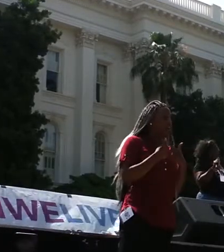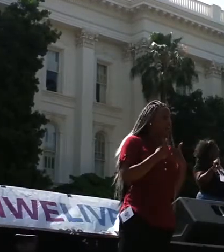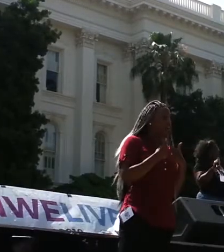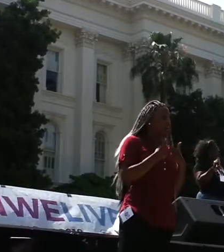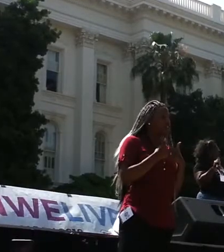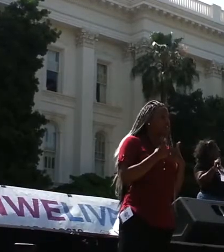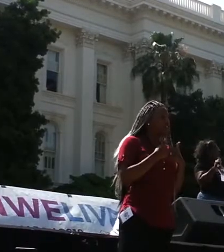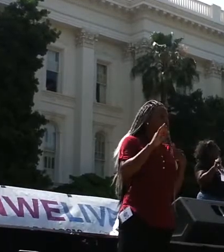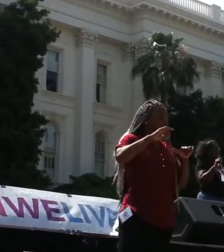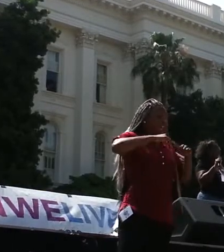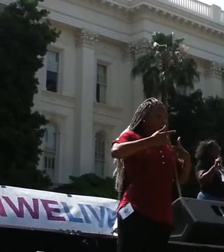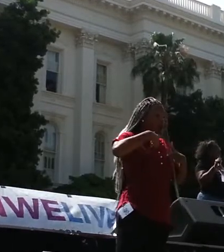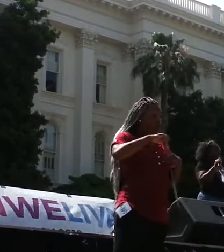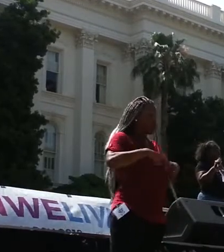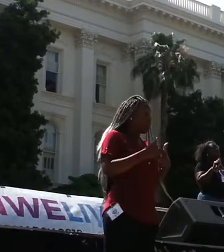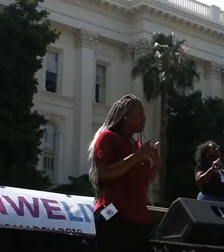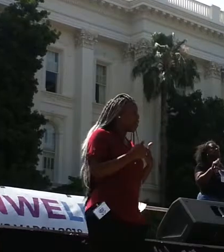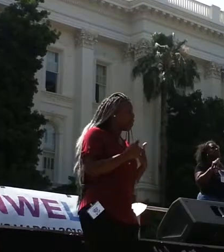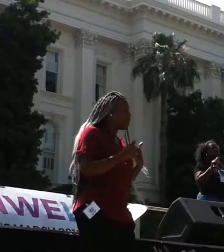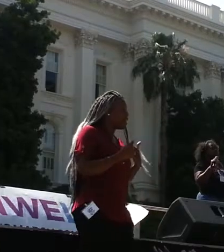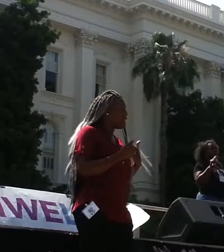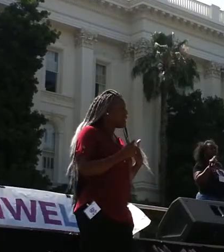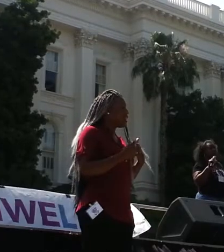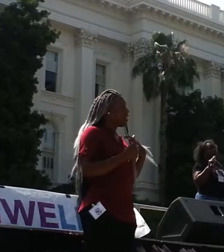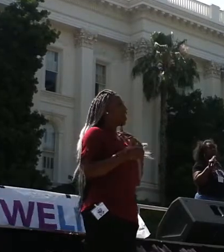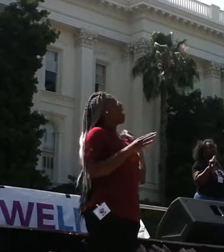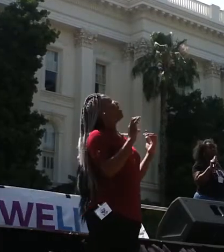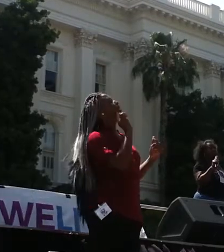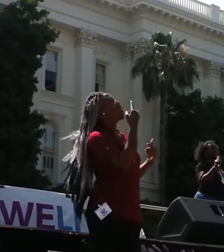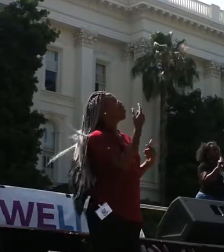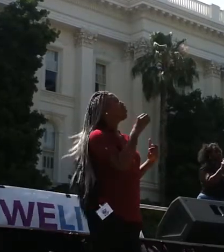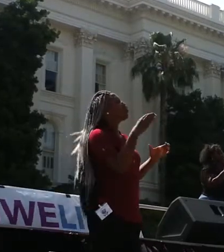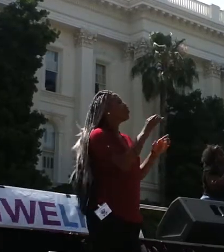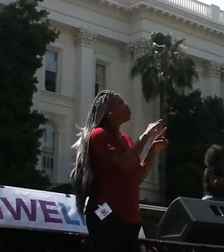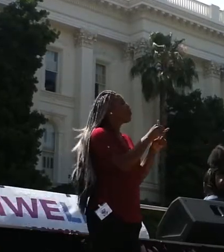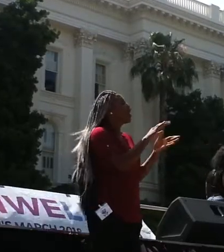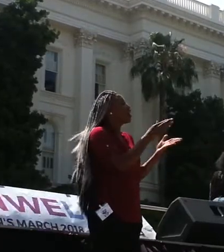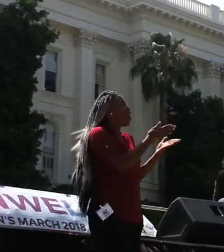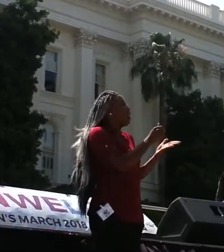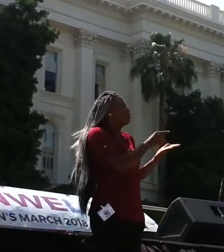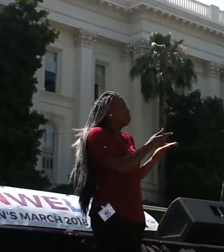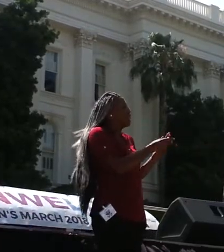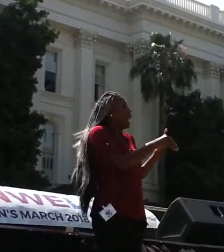order to live, and it's not something you do in your spare time. Thank you.